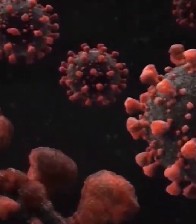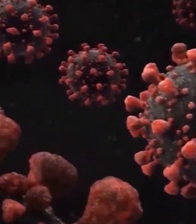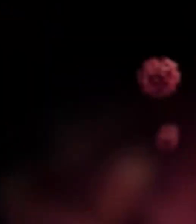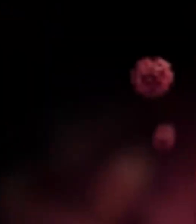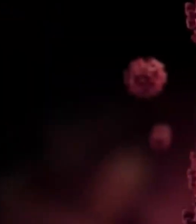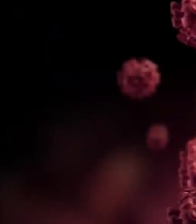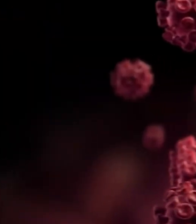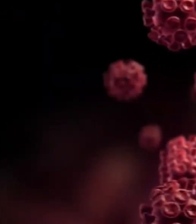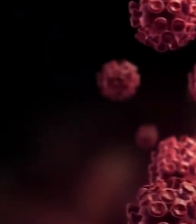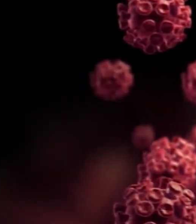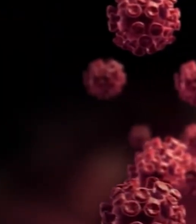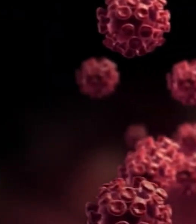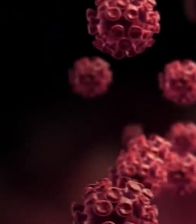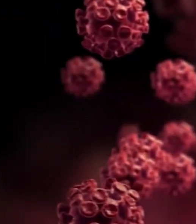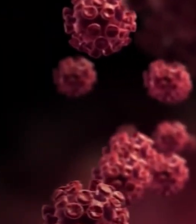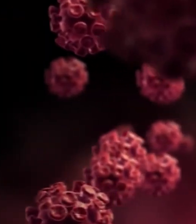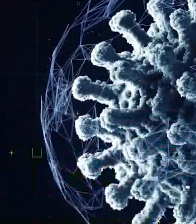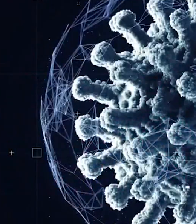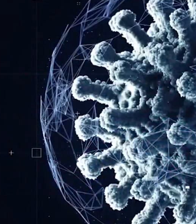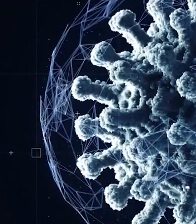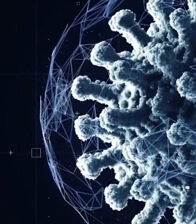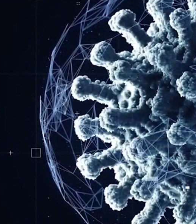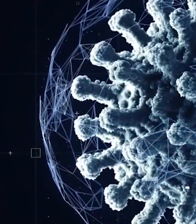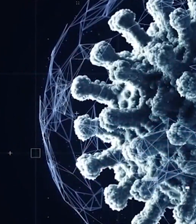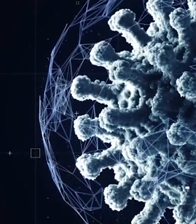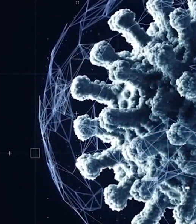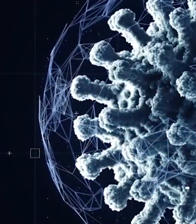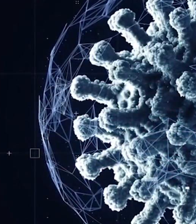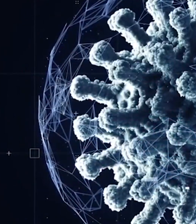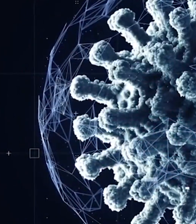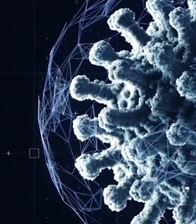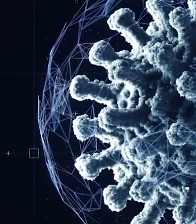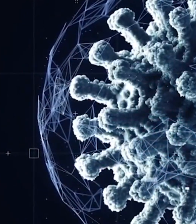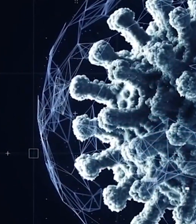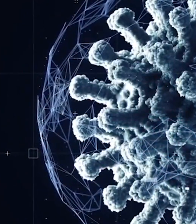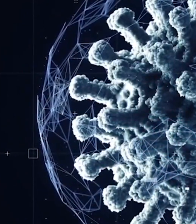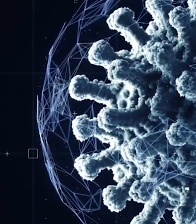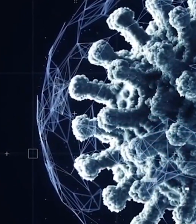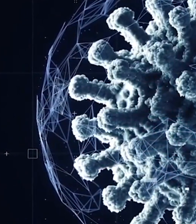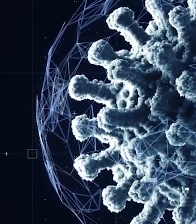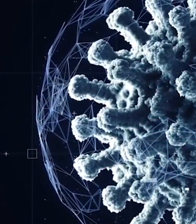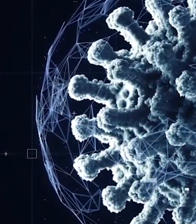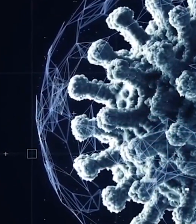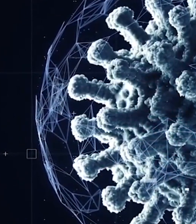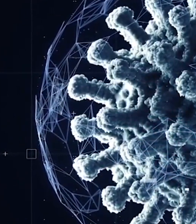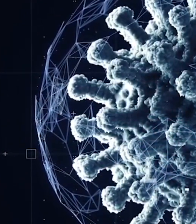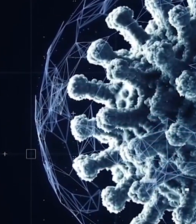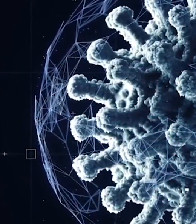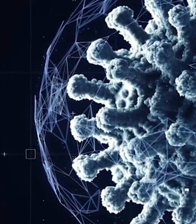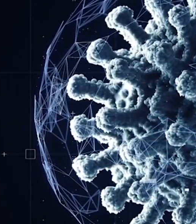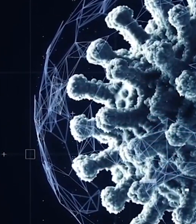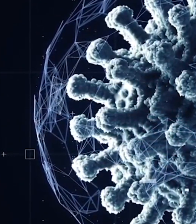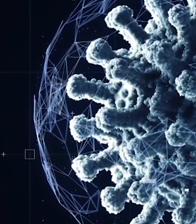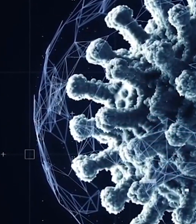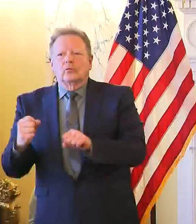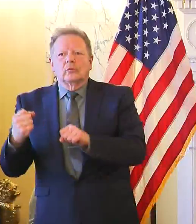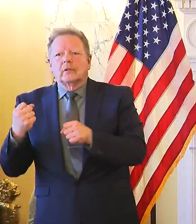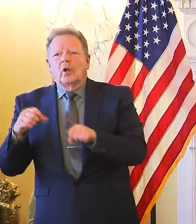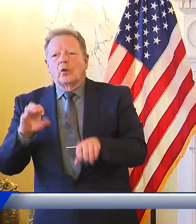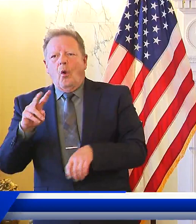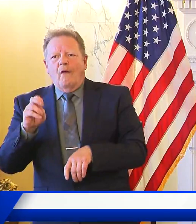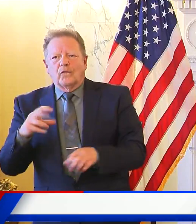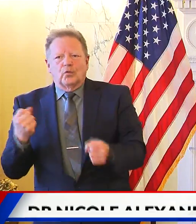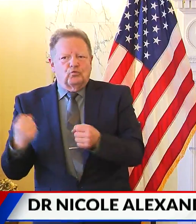A second case of the Omicron variant was just detected in Rhode Island. The health department only sequences a sample of total positive cases per week.